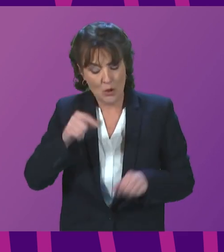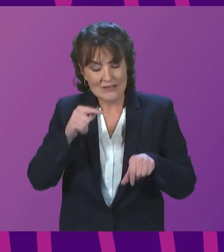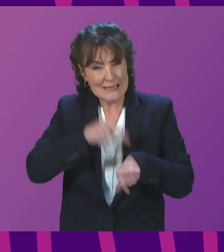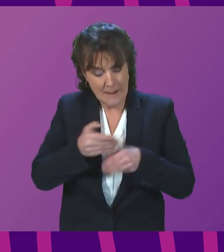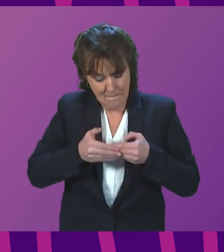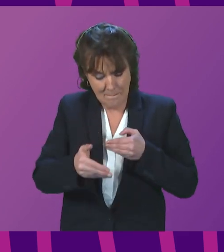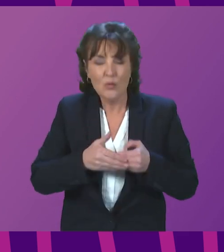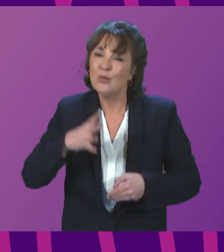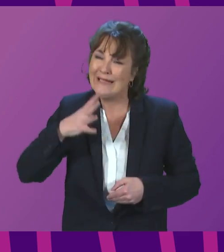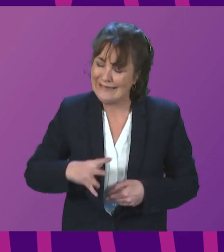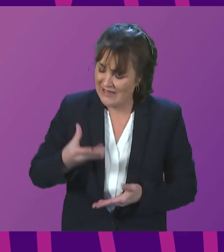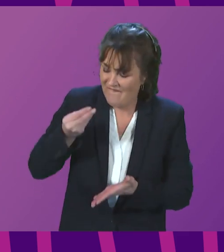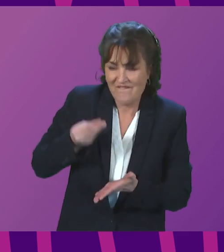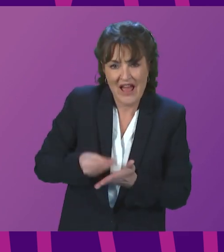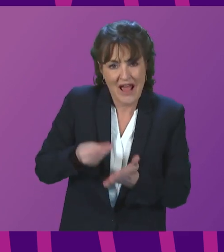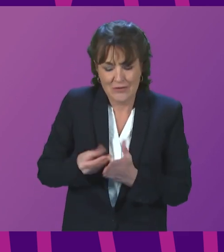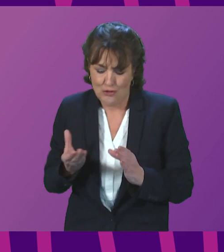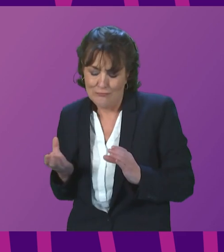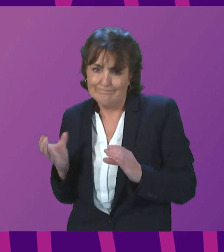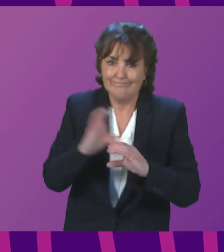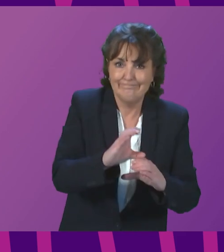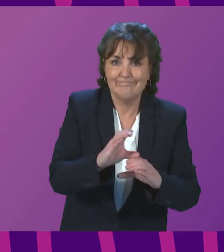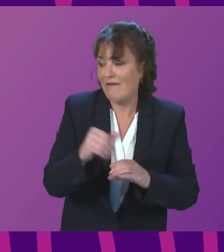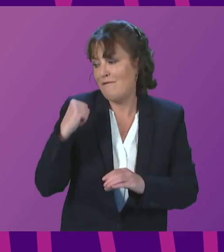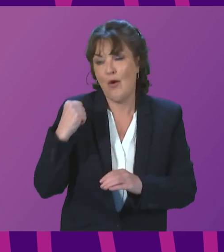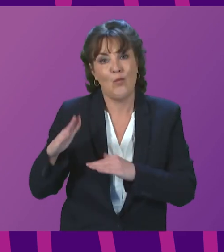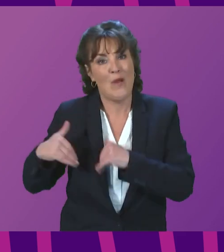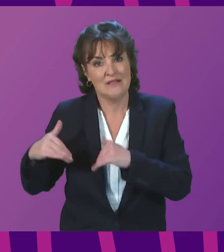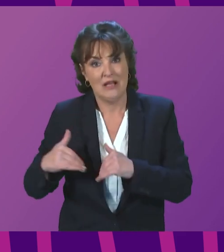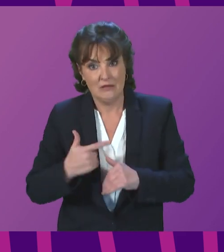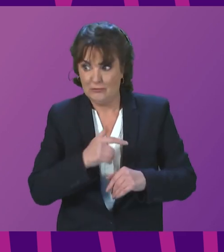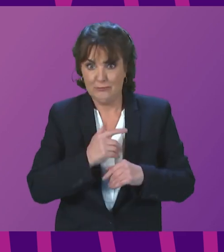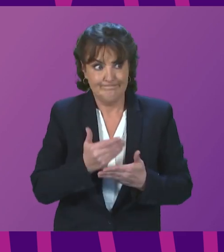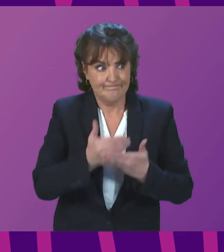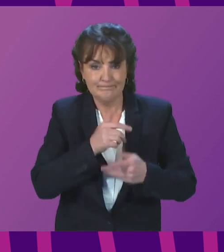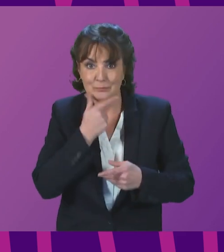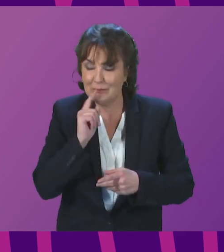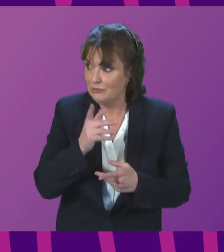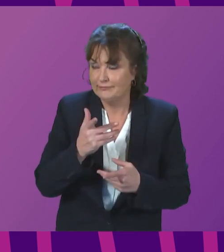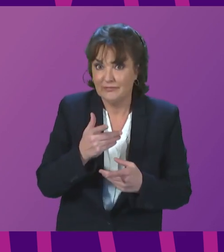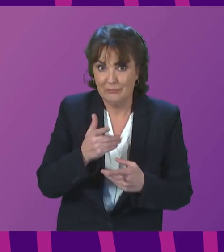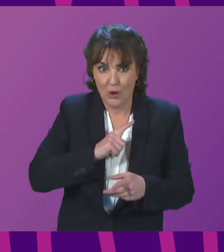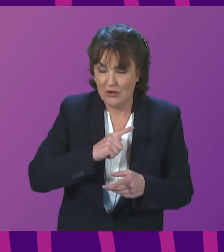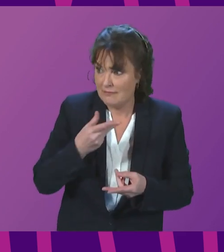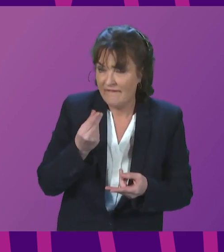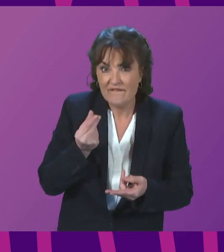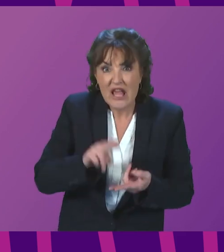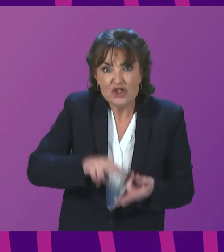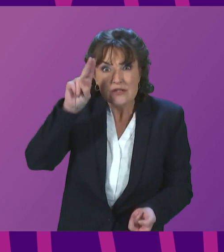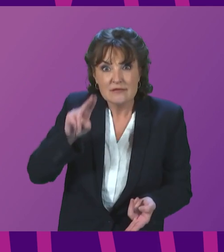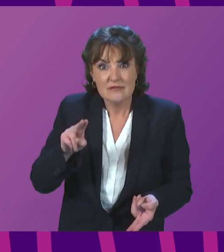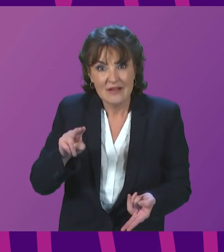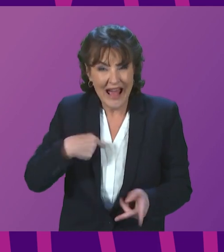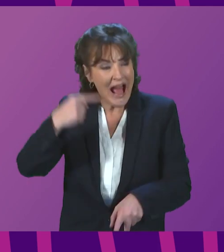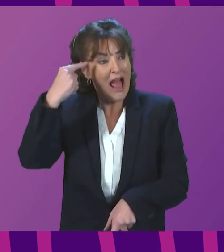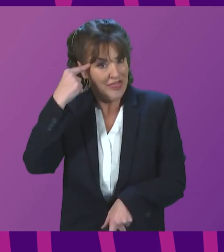financial intervention to shield people from the impact of inflation is essential and necessary. And perhaps we would be better advised